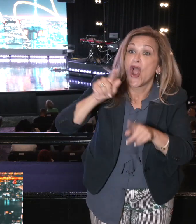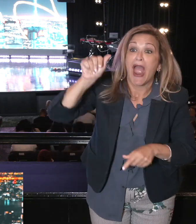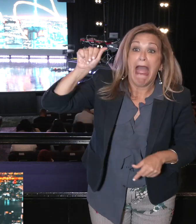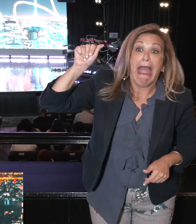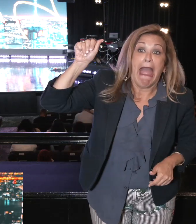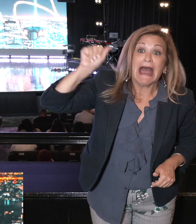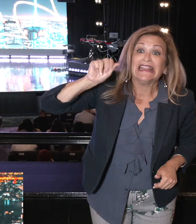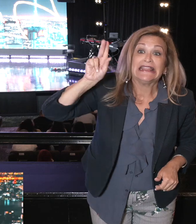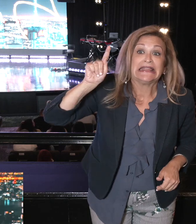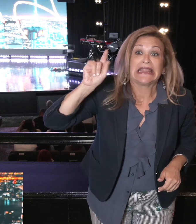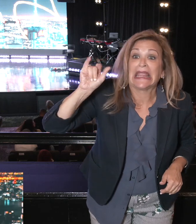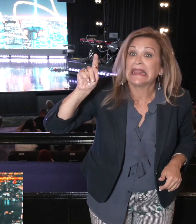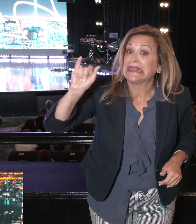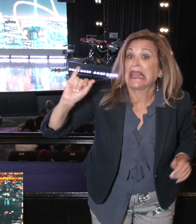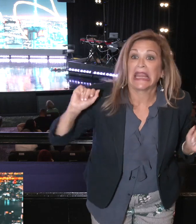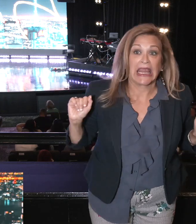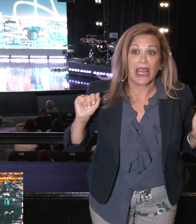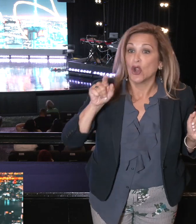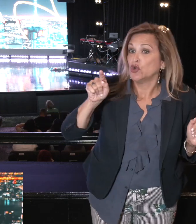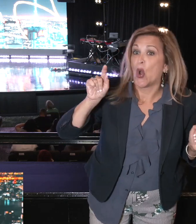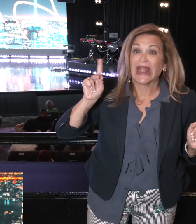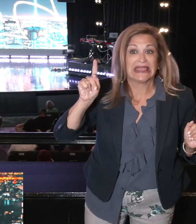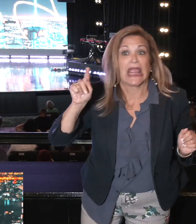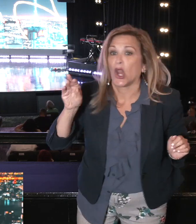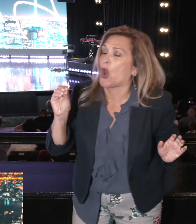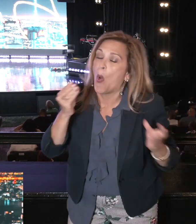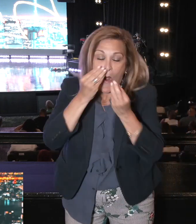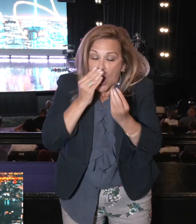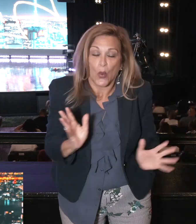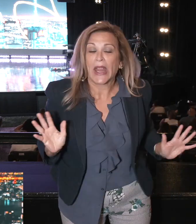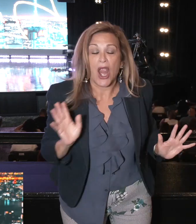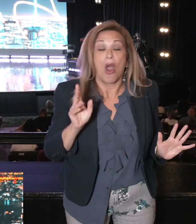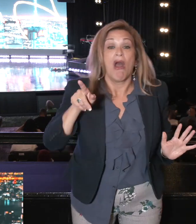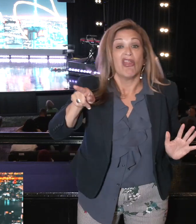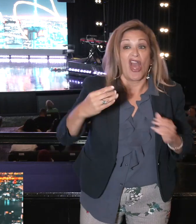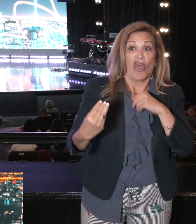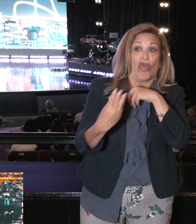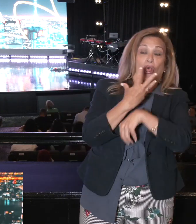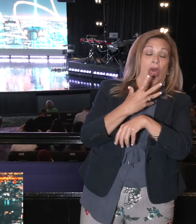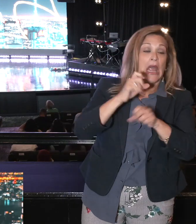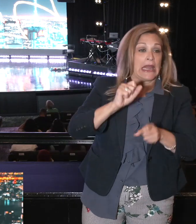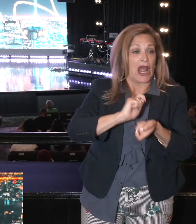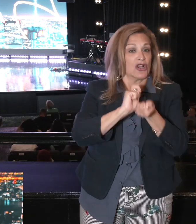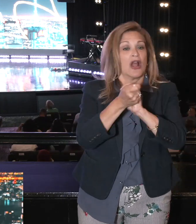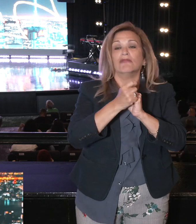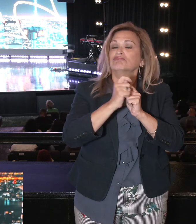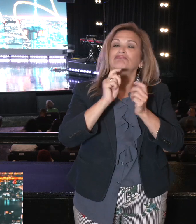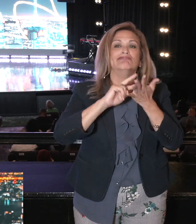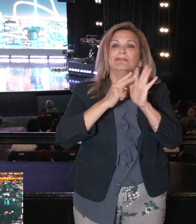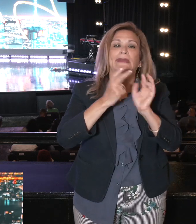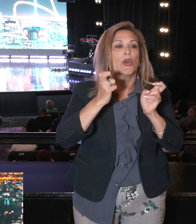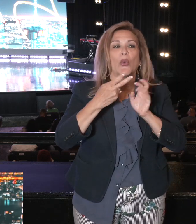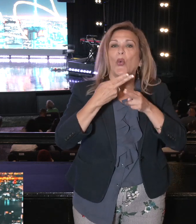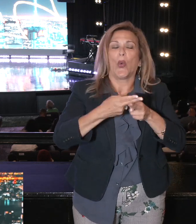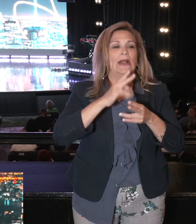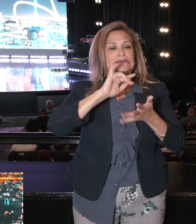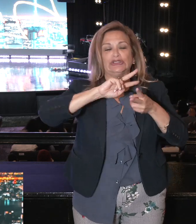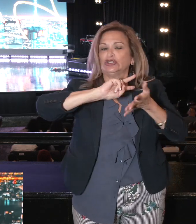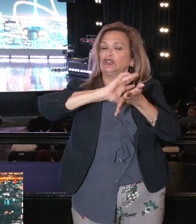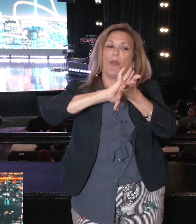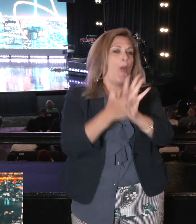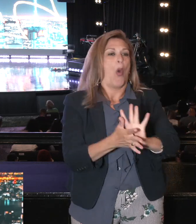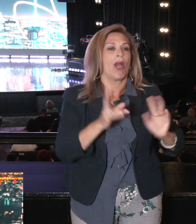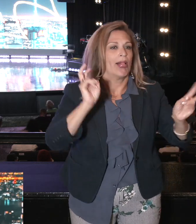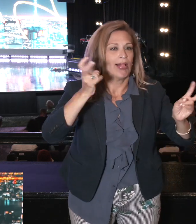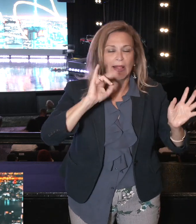your ta-ta, whatever it might be. Bad company corrupts good character. It's been said that God